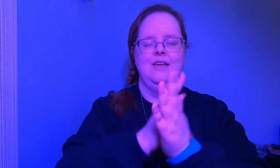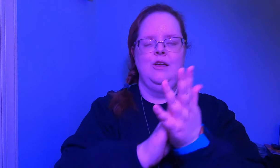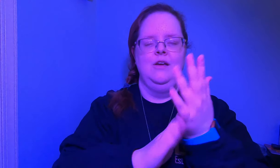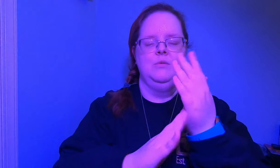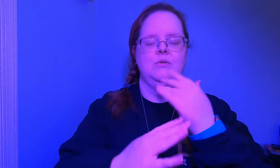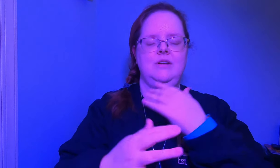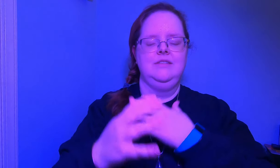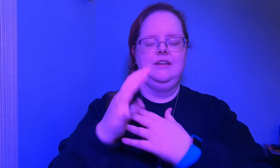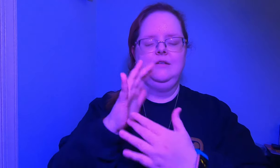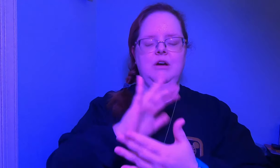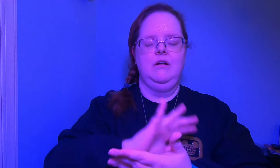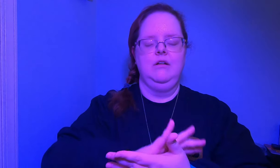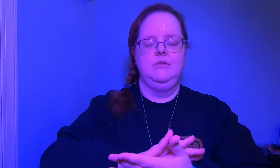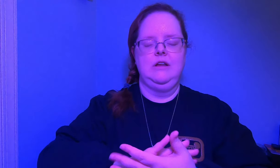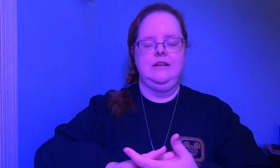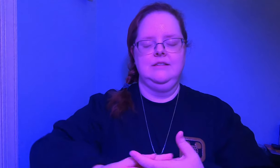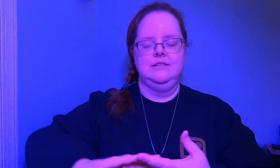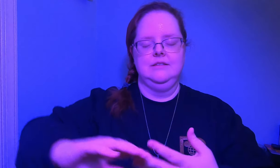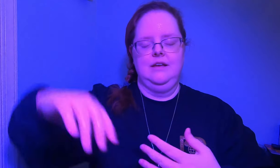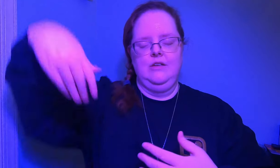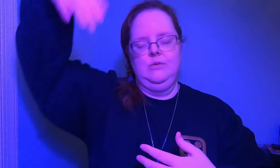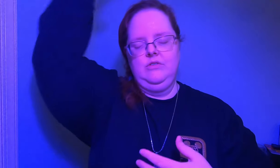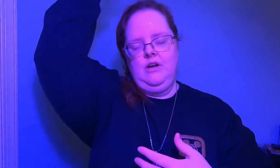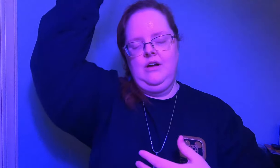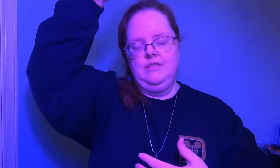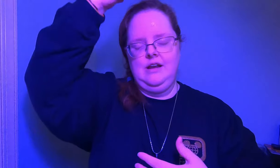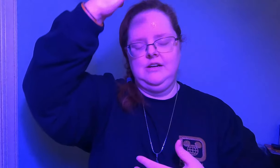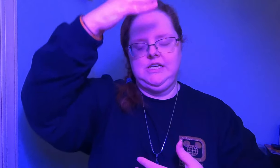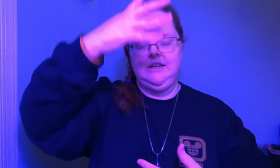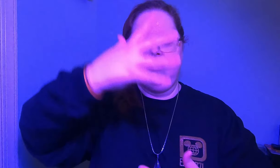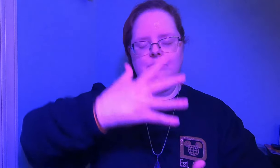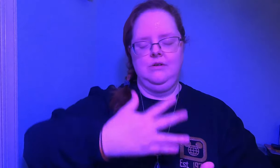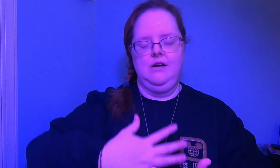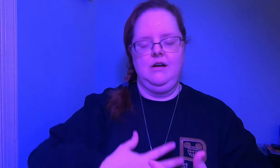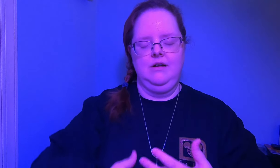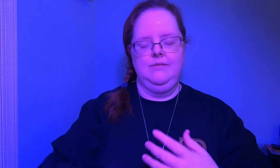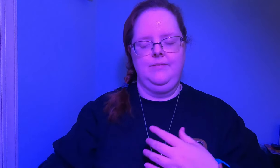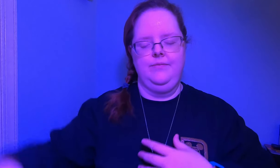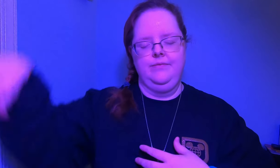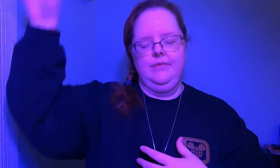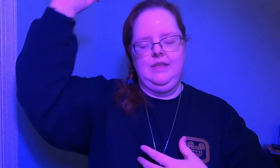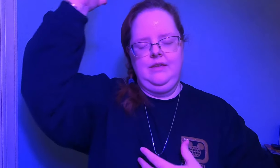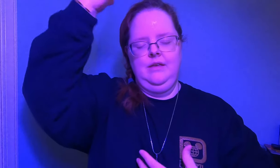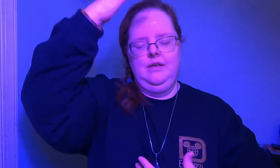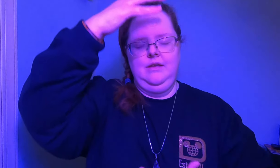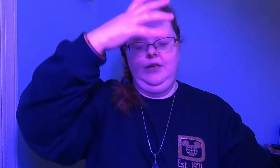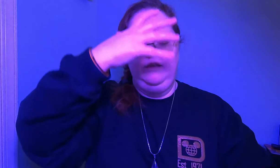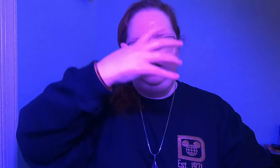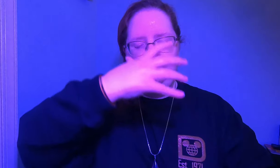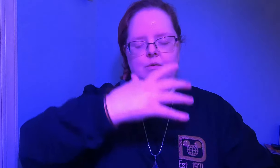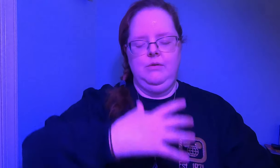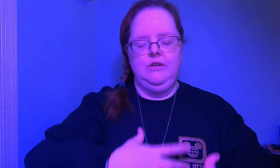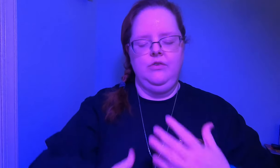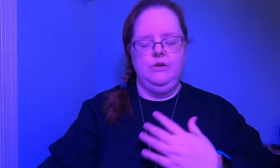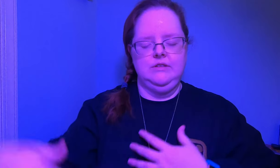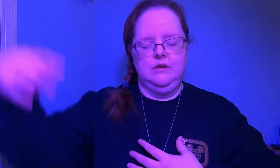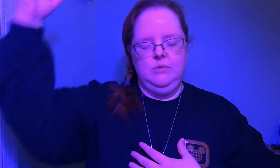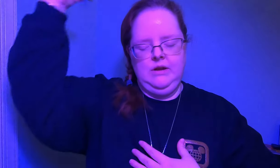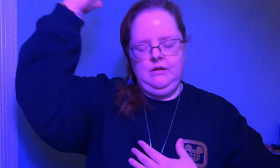we're going to think about our communities as we draw that energy down to our heart we're going to focus on where